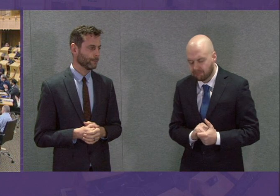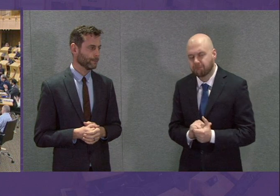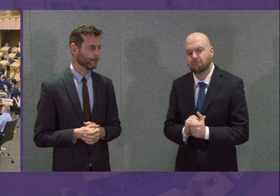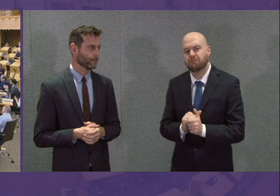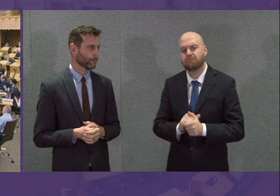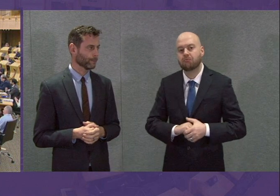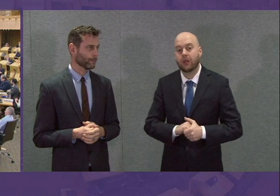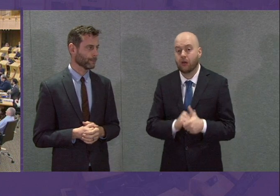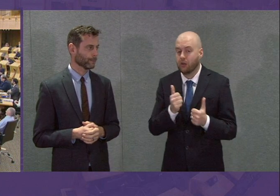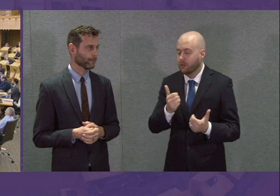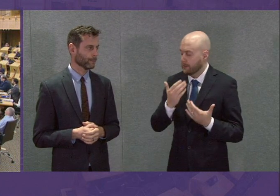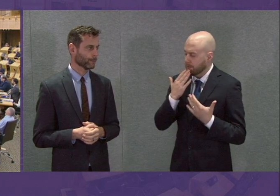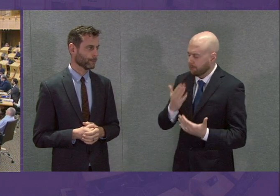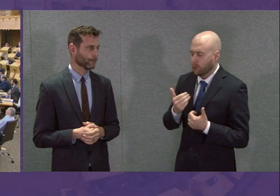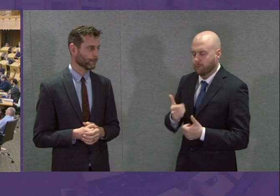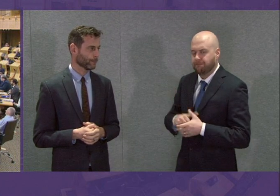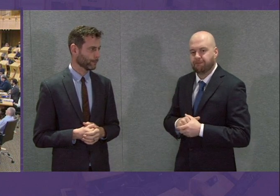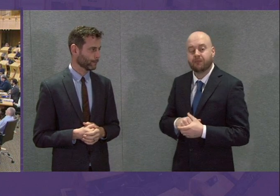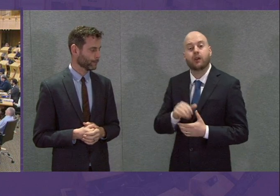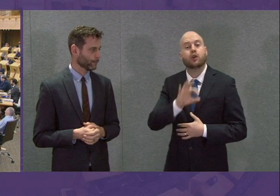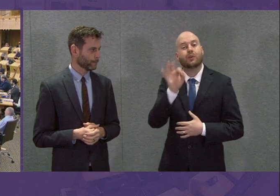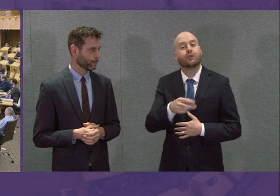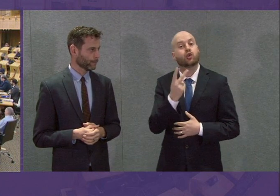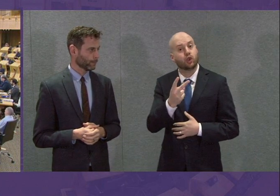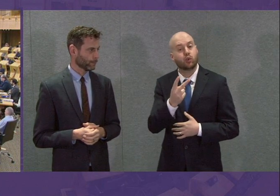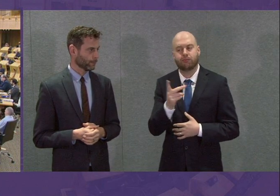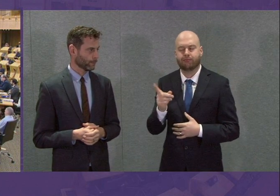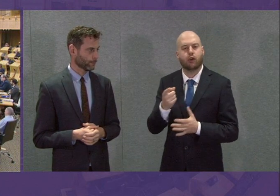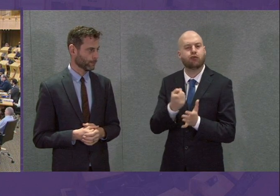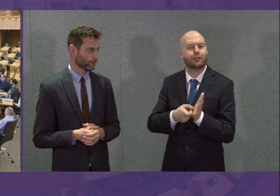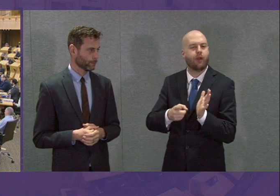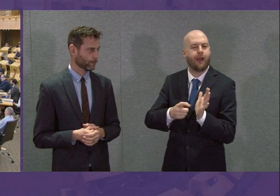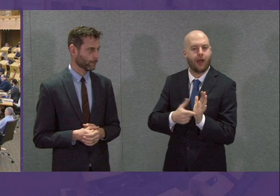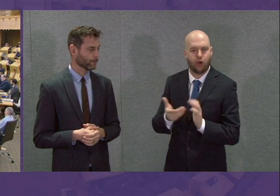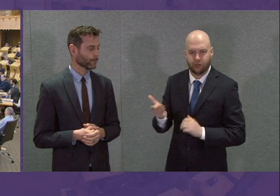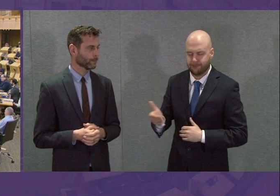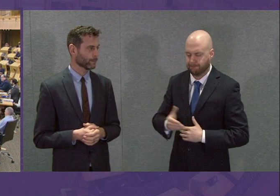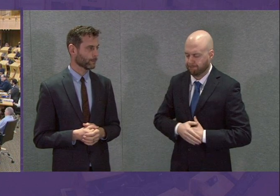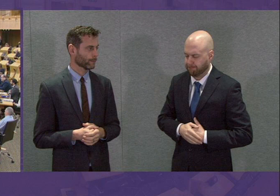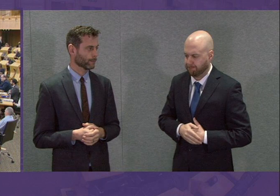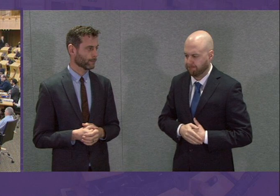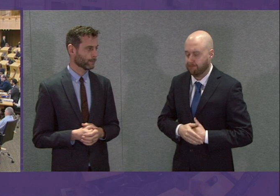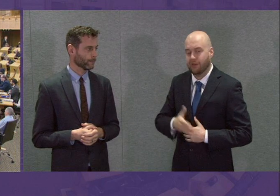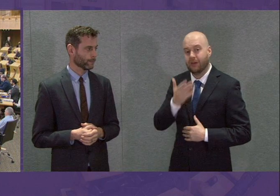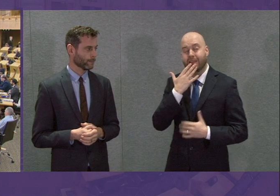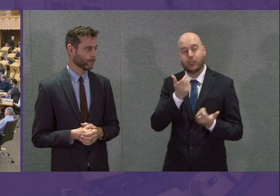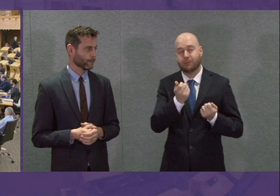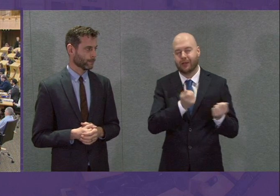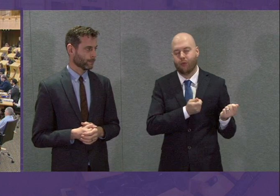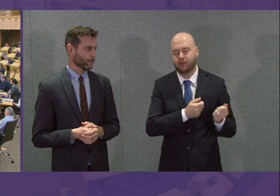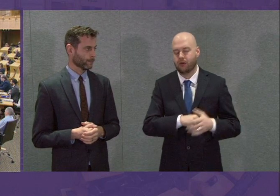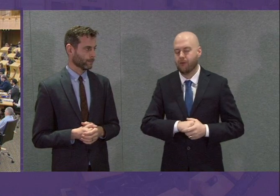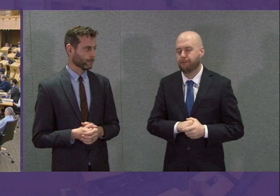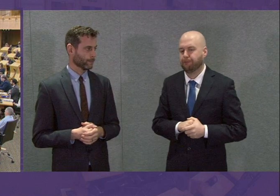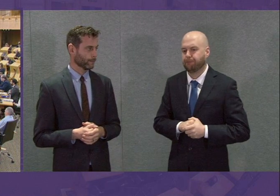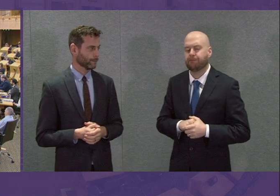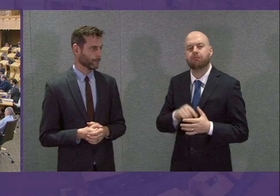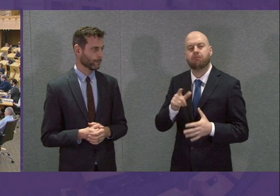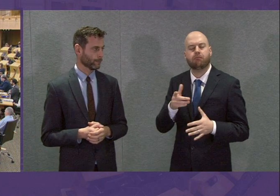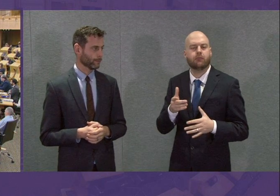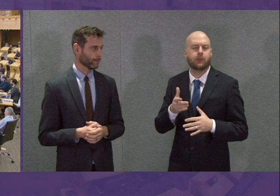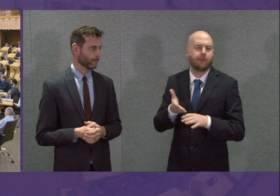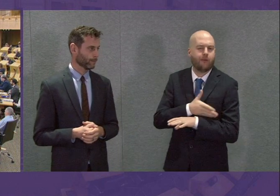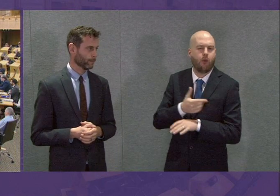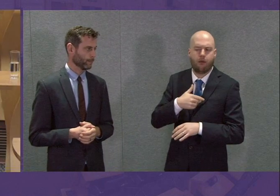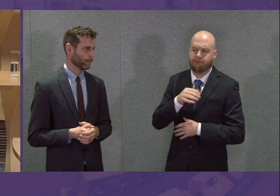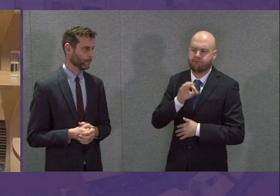Thank you. Question two, Richard Leonard. Thank you, Providing Officer. And I want first of all to pay tribute to all our social